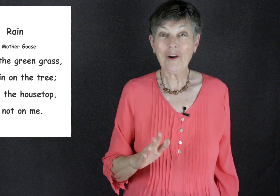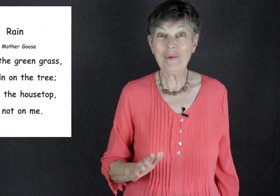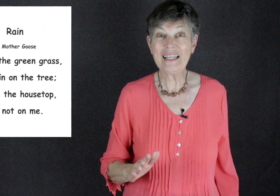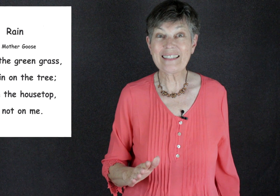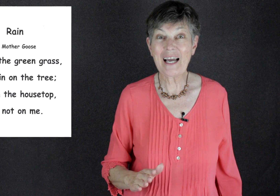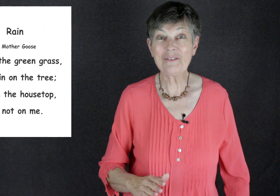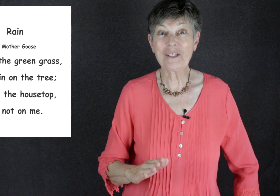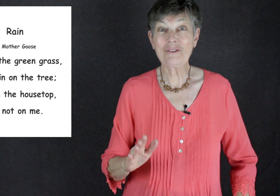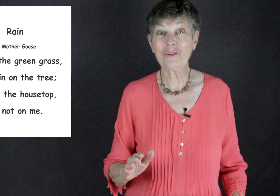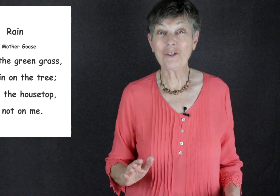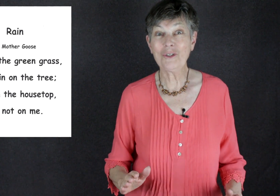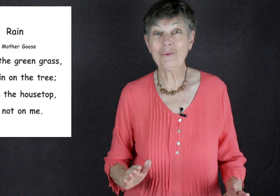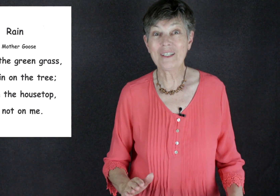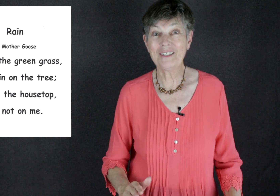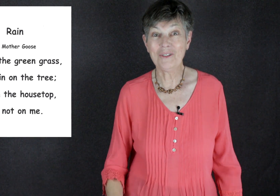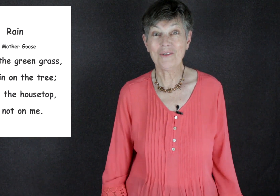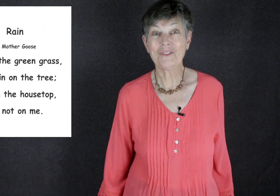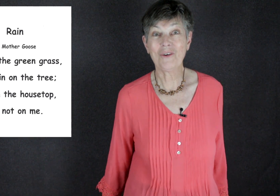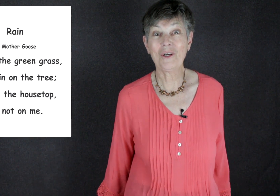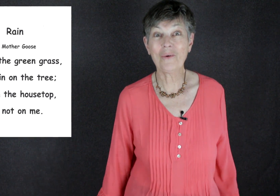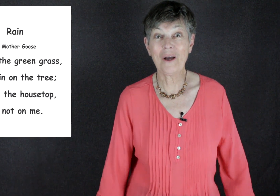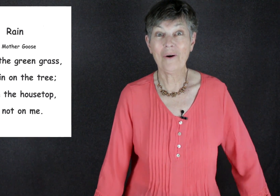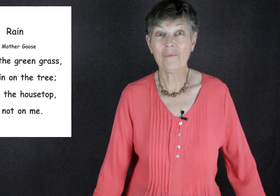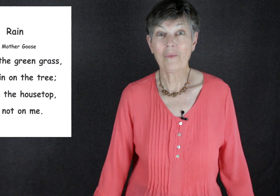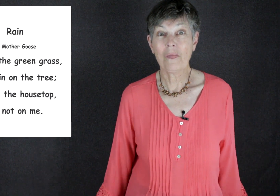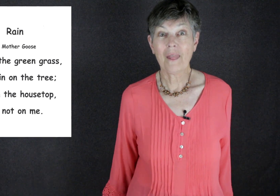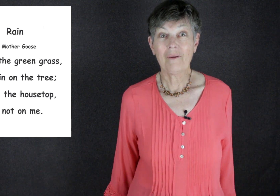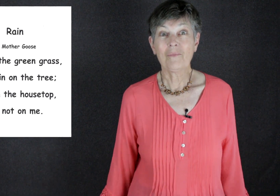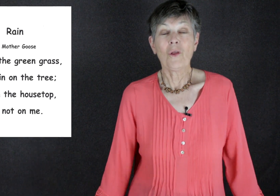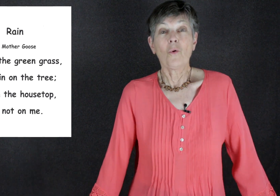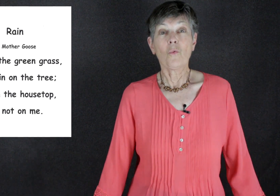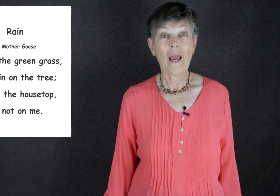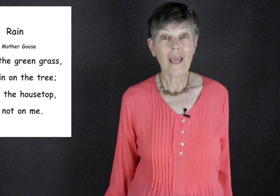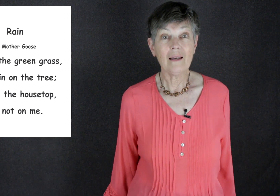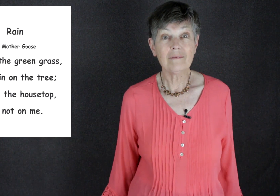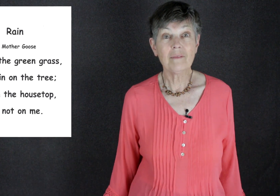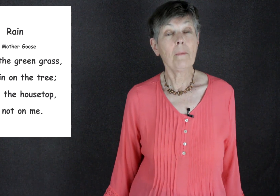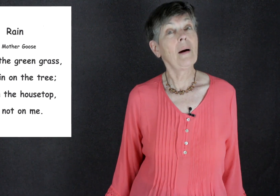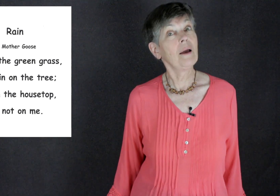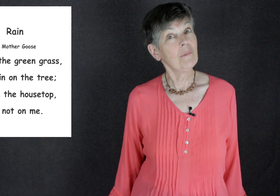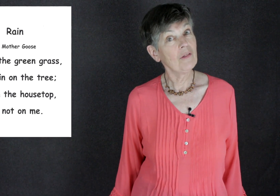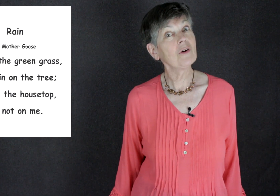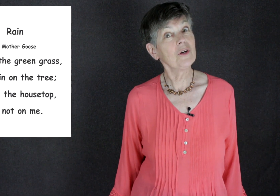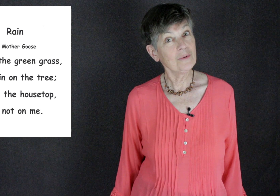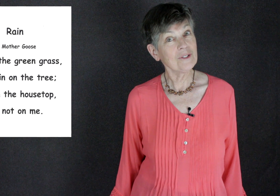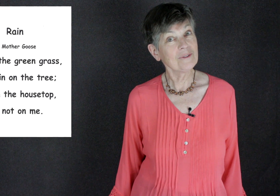very many signs it's a real cute one to do so here we go rain by Mother Goose